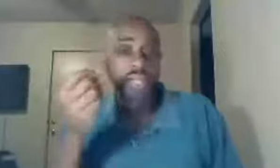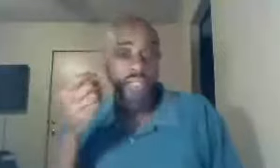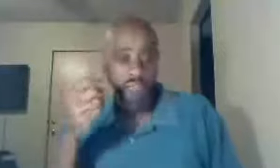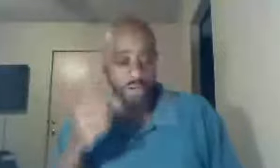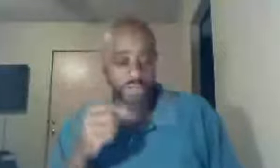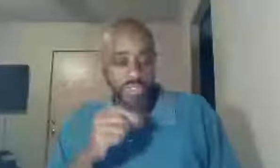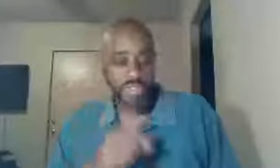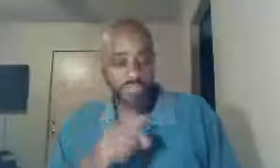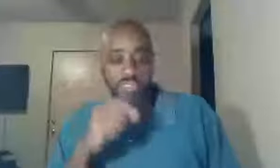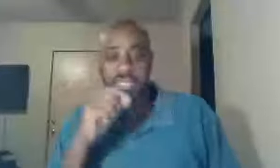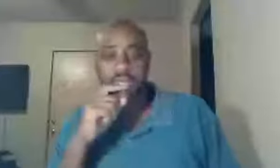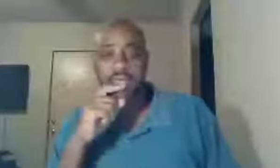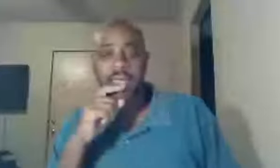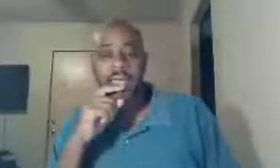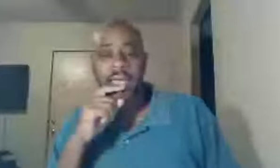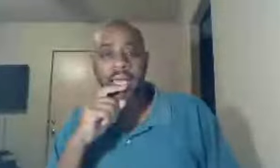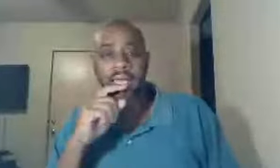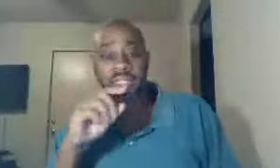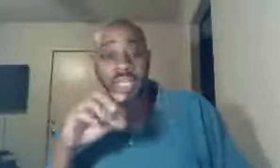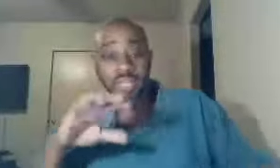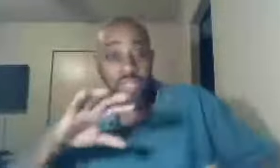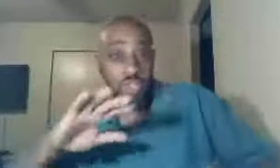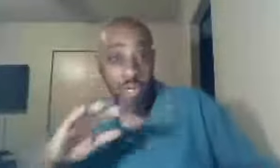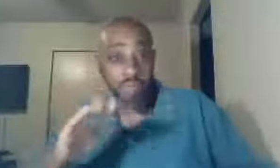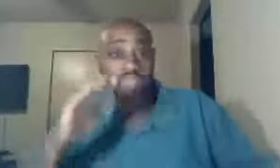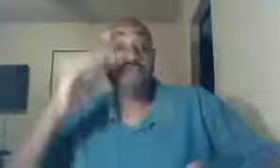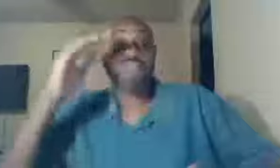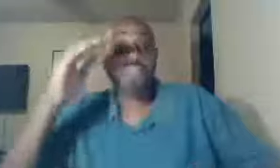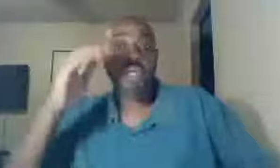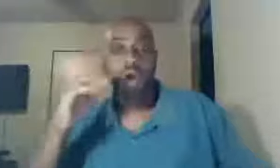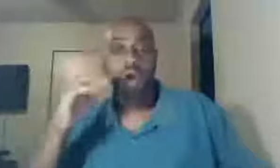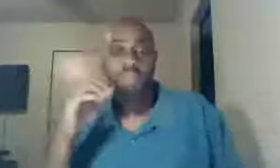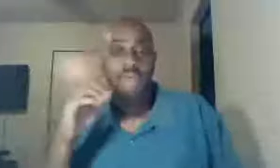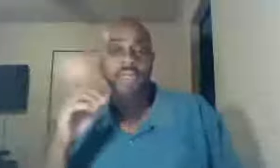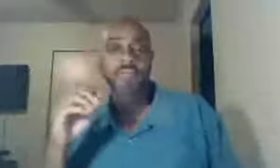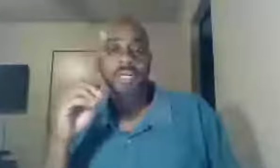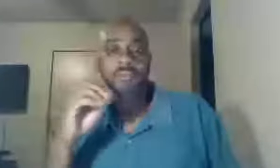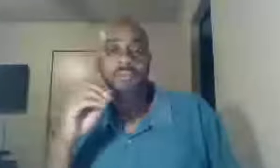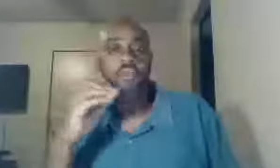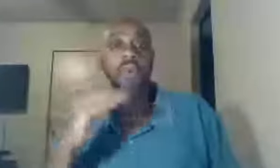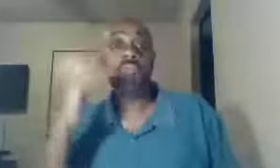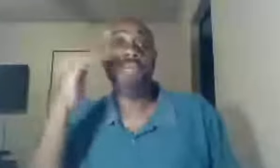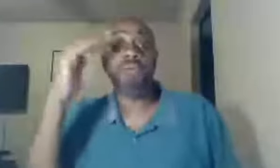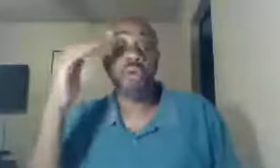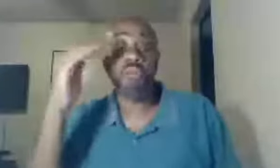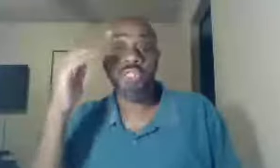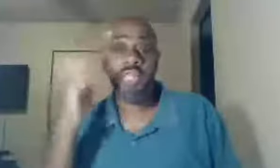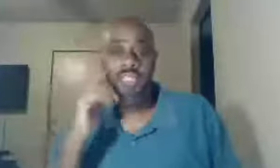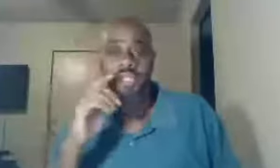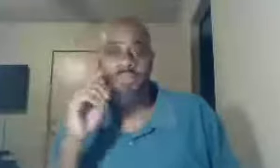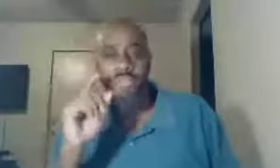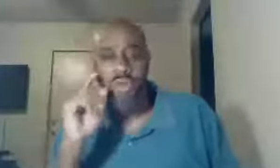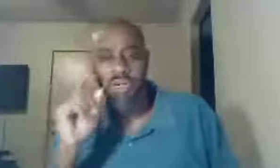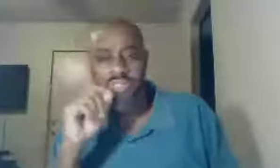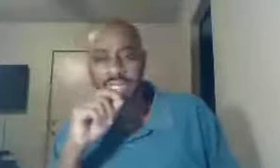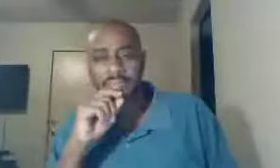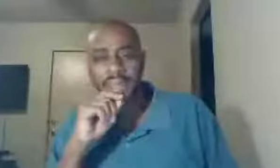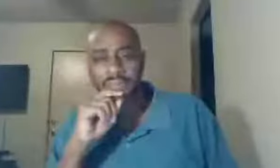to verse 17, and he's just going to build, on that, but before we build, go to the next step, do you understand the magnitude,